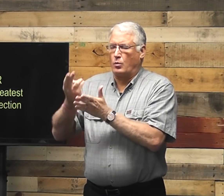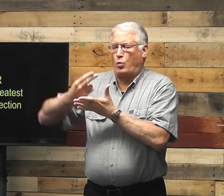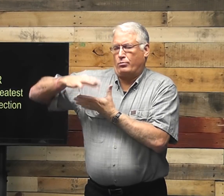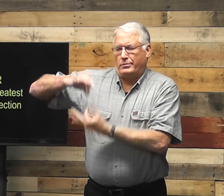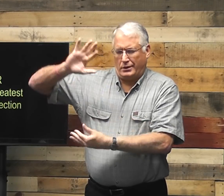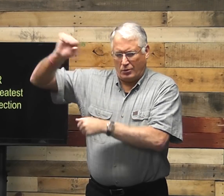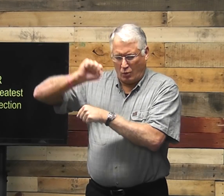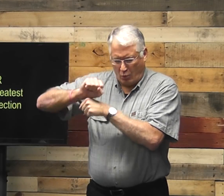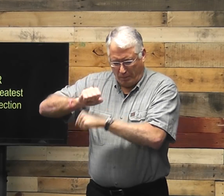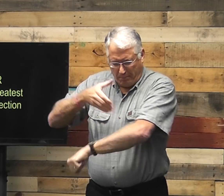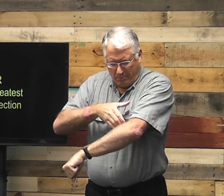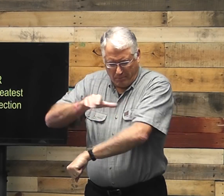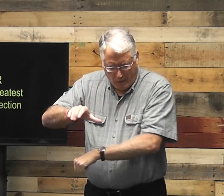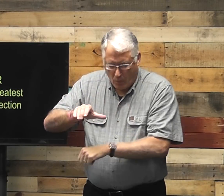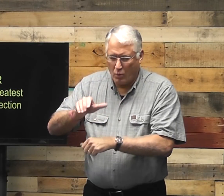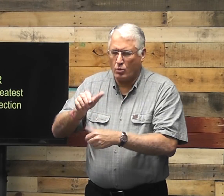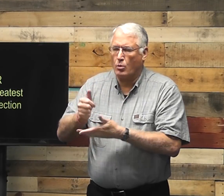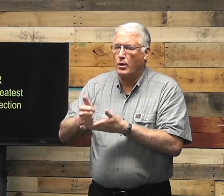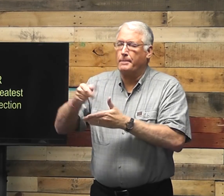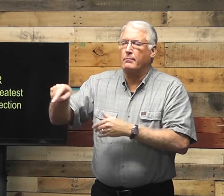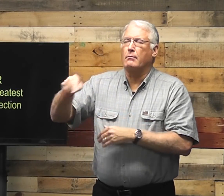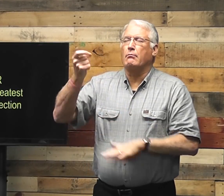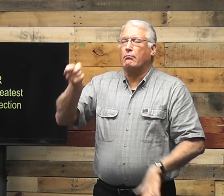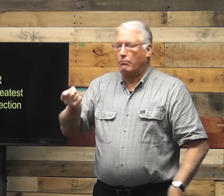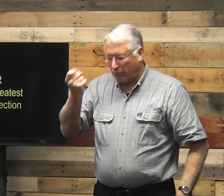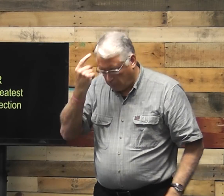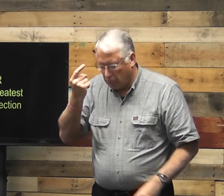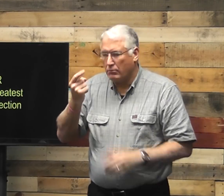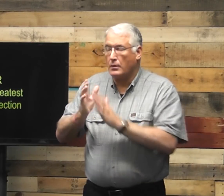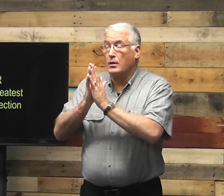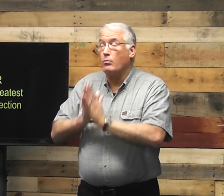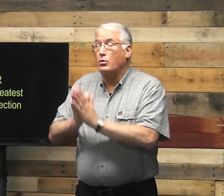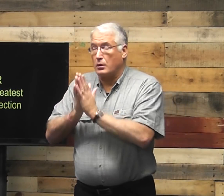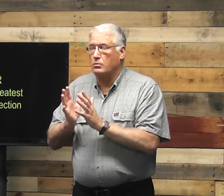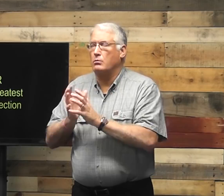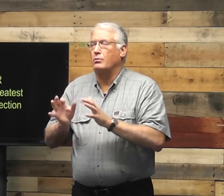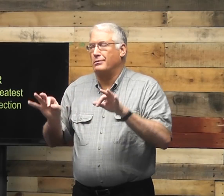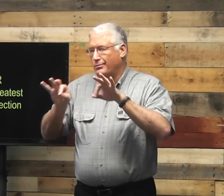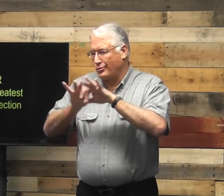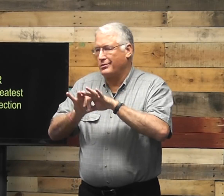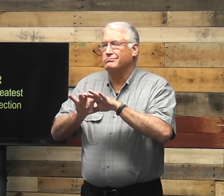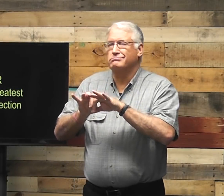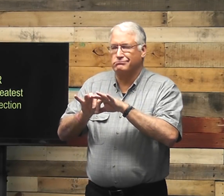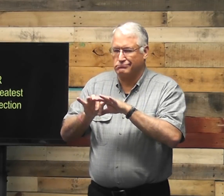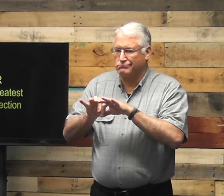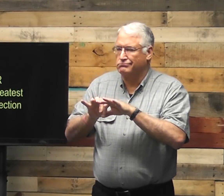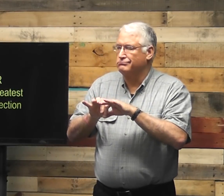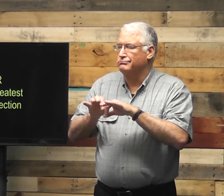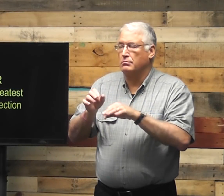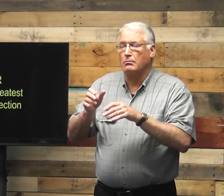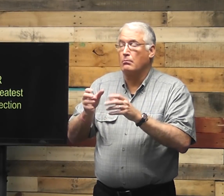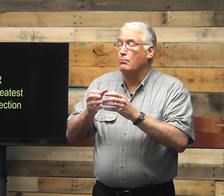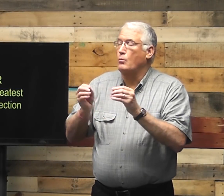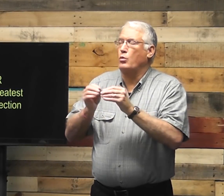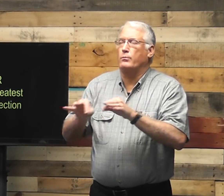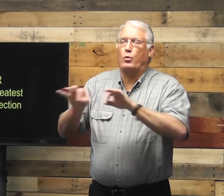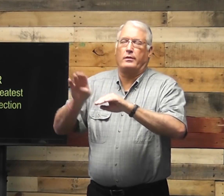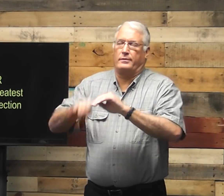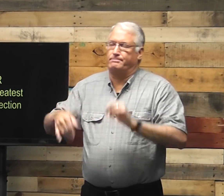sign the Holy Spirit impressing on us and helping us to understand how important prayer is and